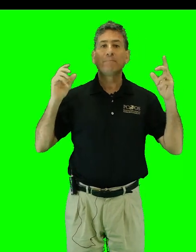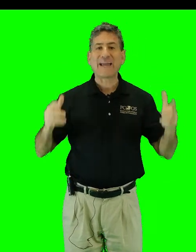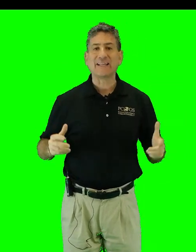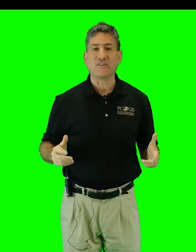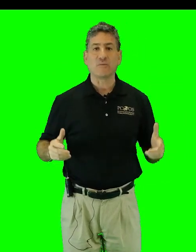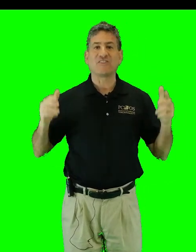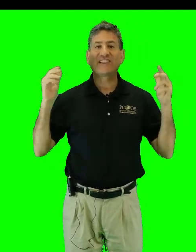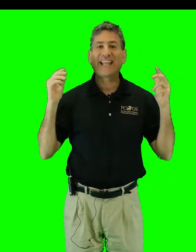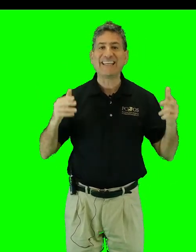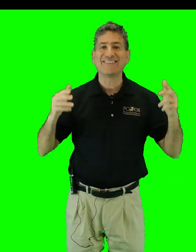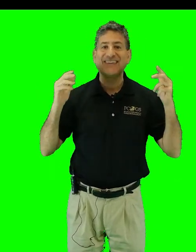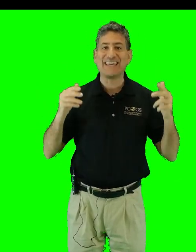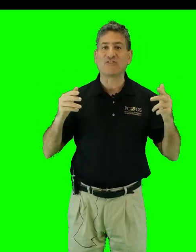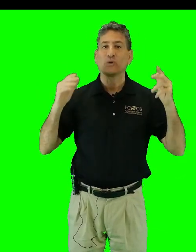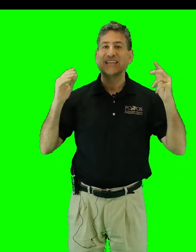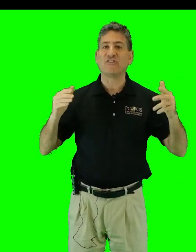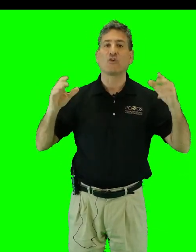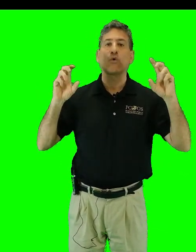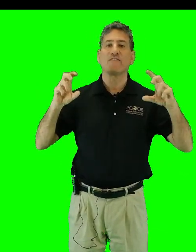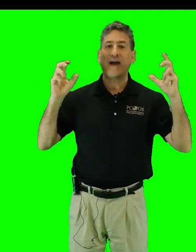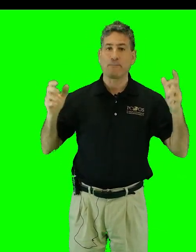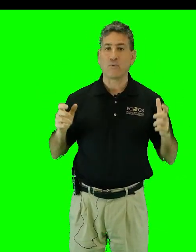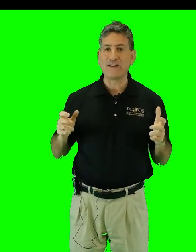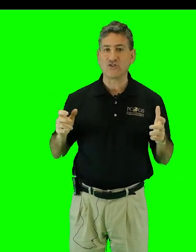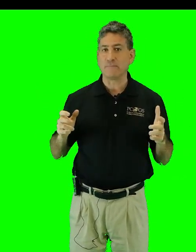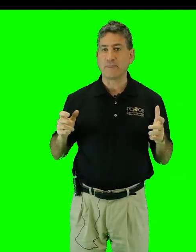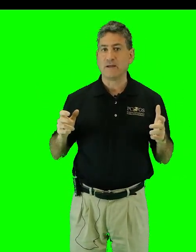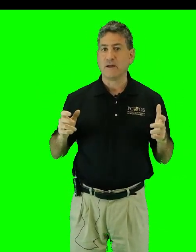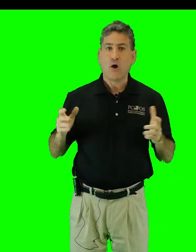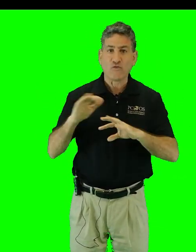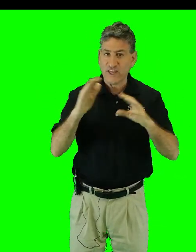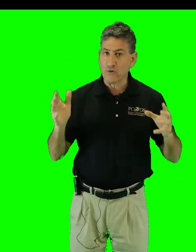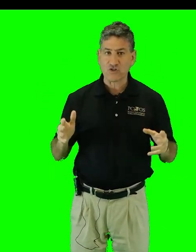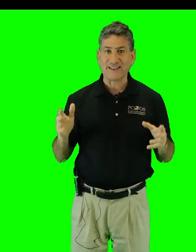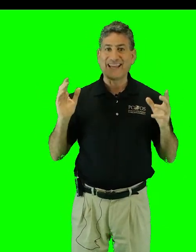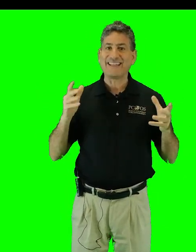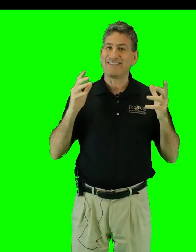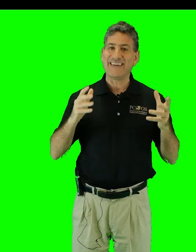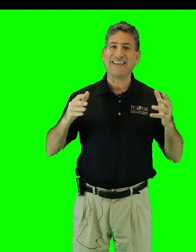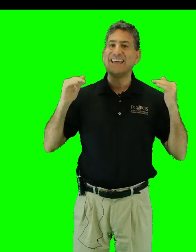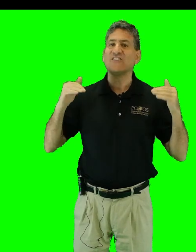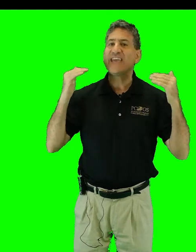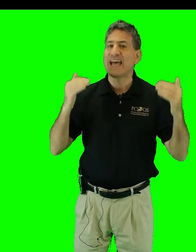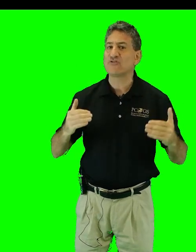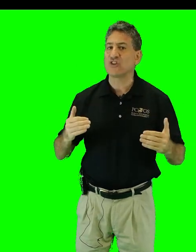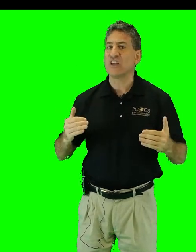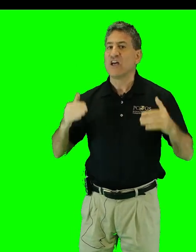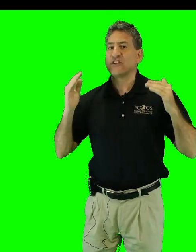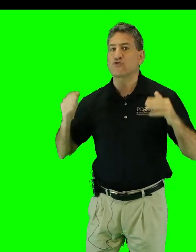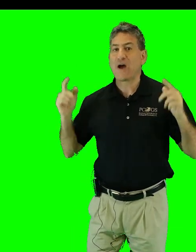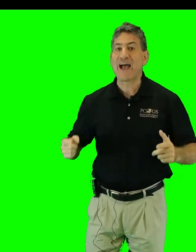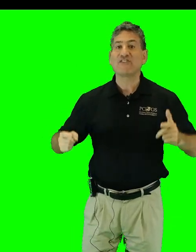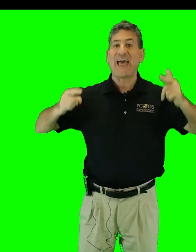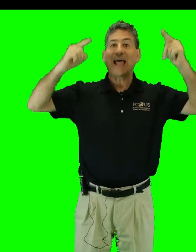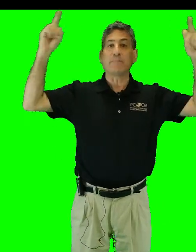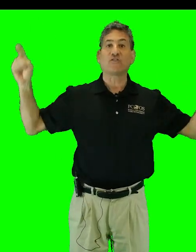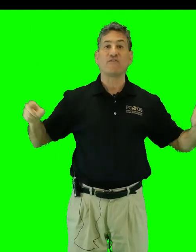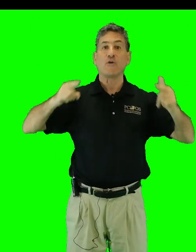mechanism is latent heat release or evaporation. Over the ocean, latent heat is the engine that drives atmospheric